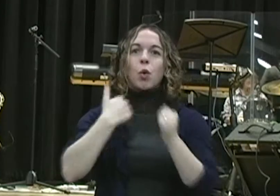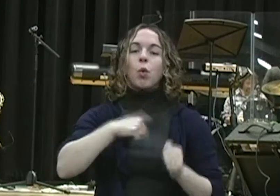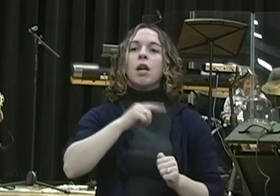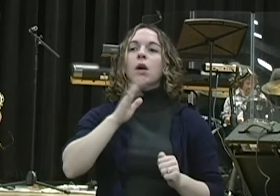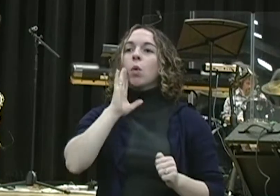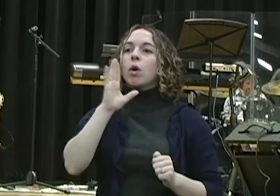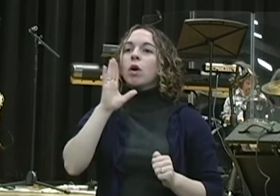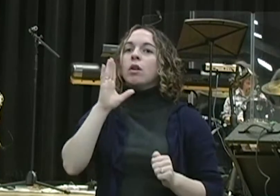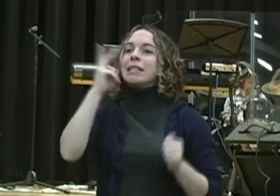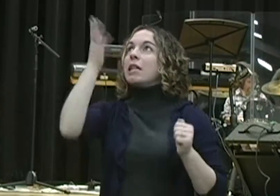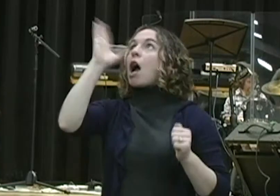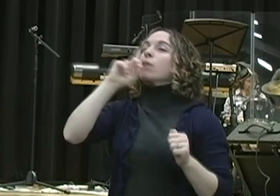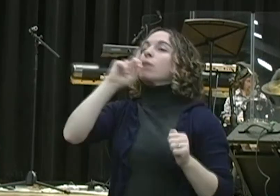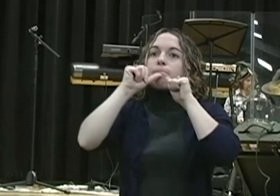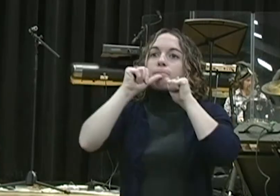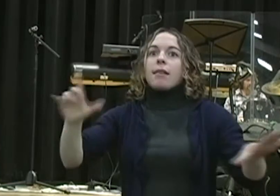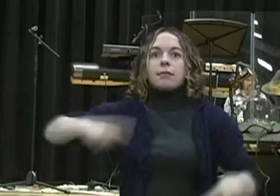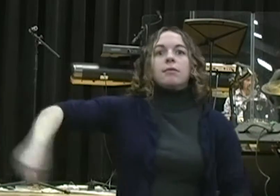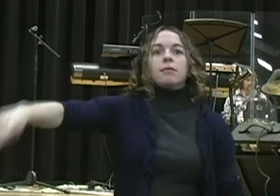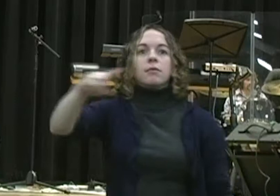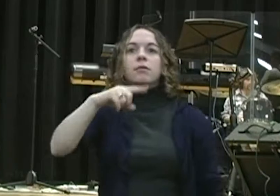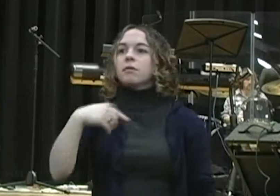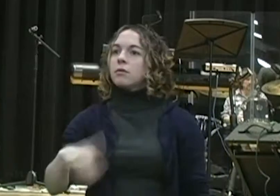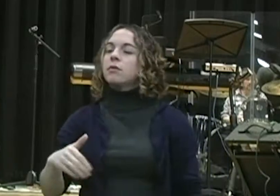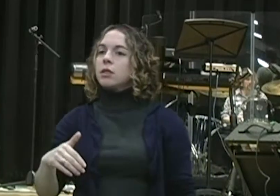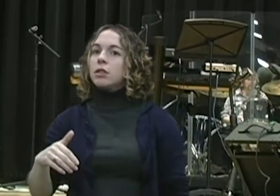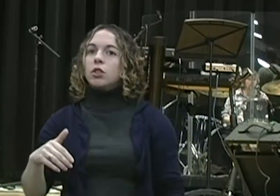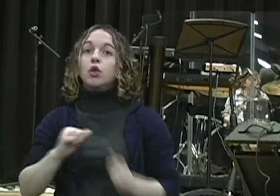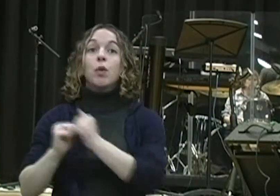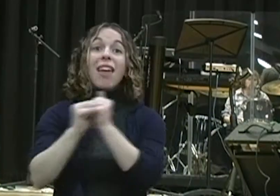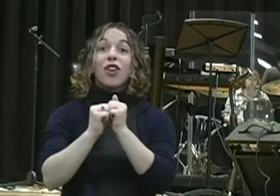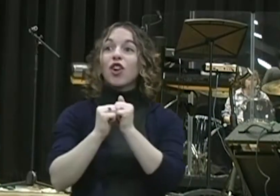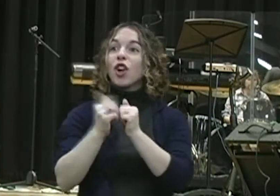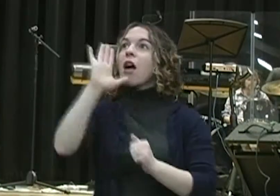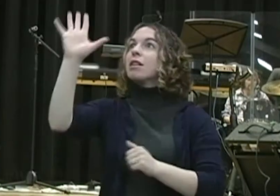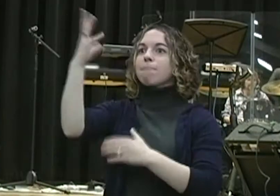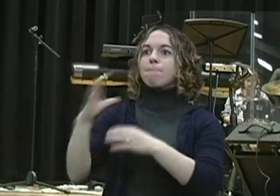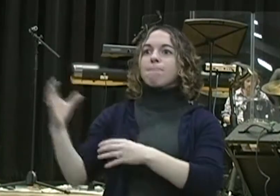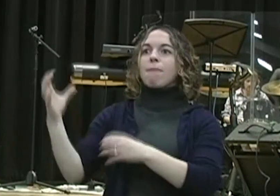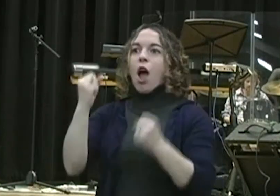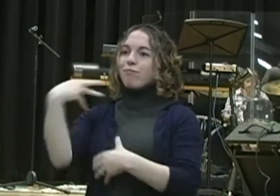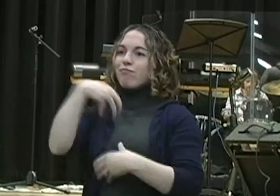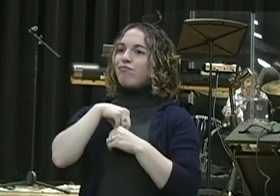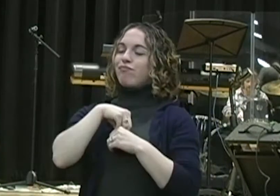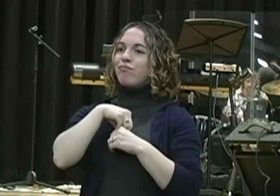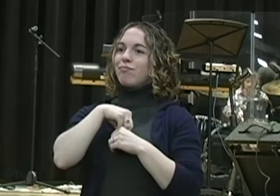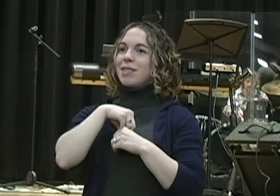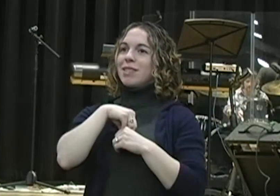Together we'll see many people come to faith in Christ. Together we'll see many families brought back to unity. Marriages saved.